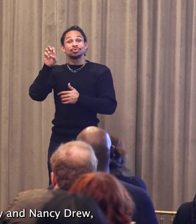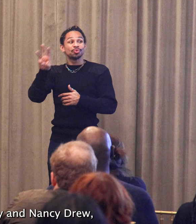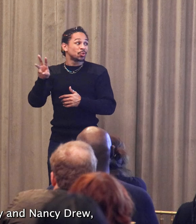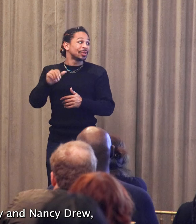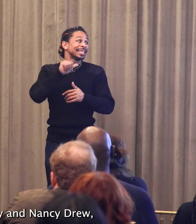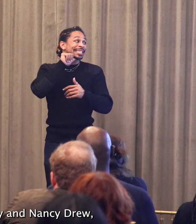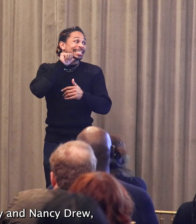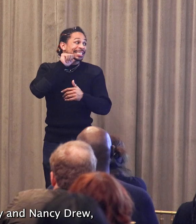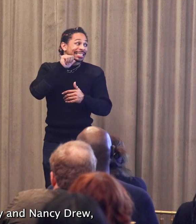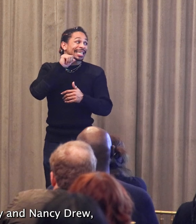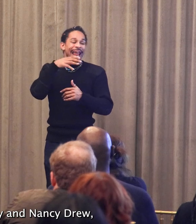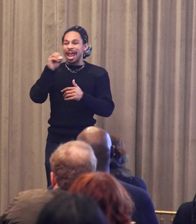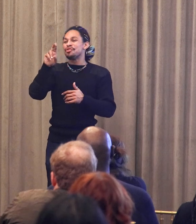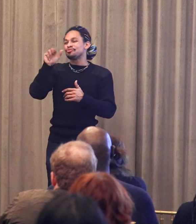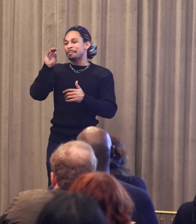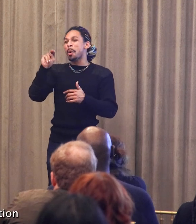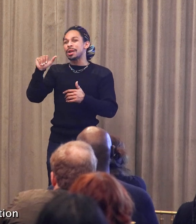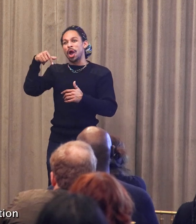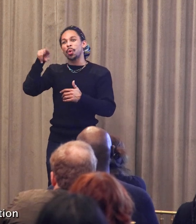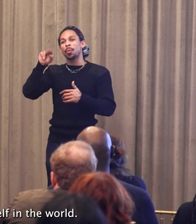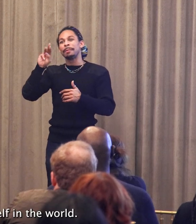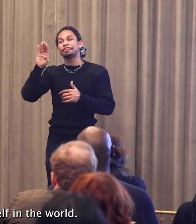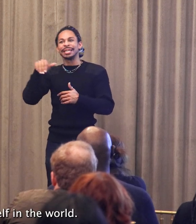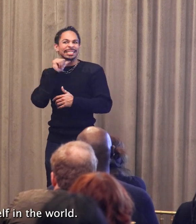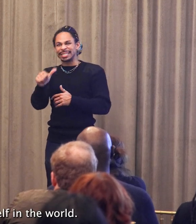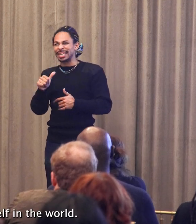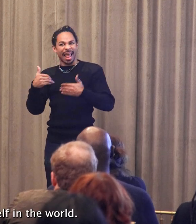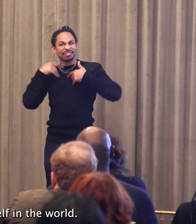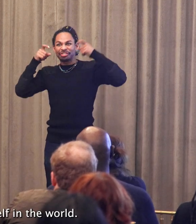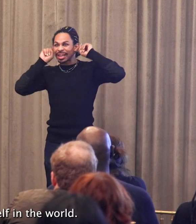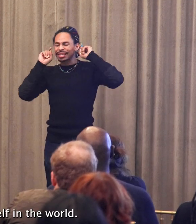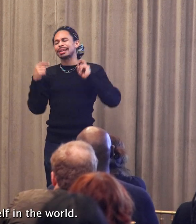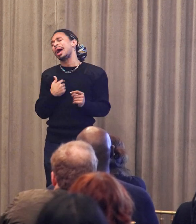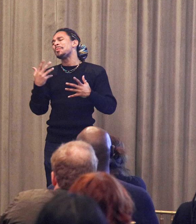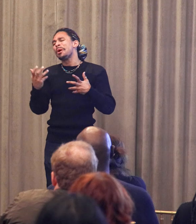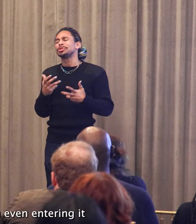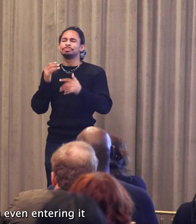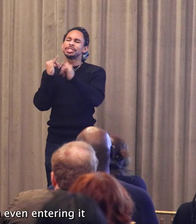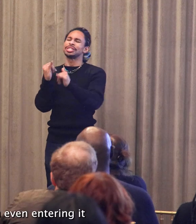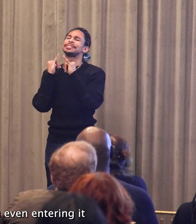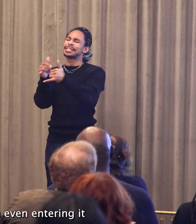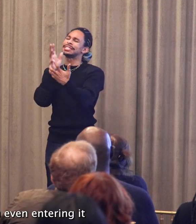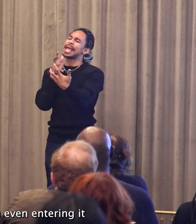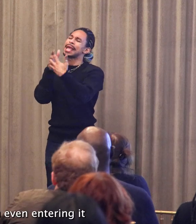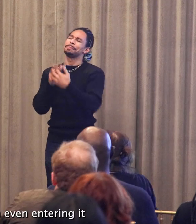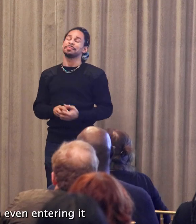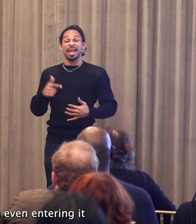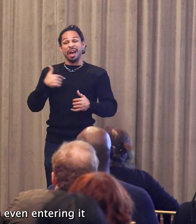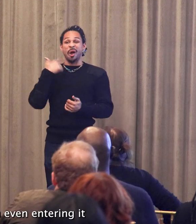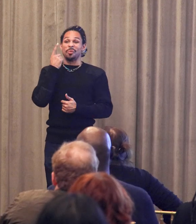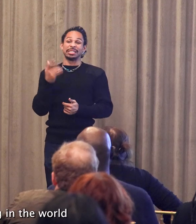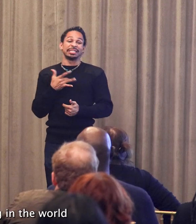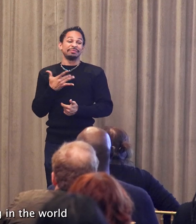to be Ramona Quimby and Nancy Drew. In addition to not seeing myself in the world, I felt barred from even